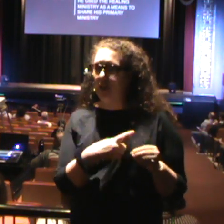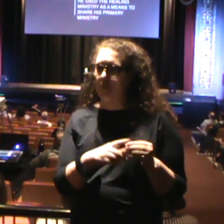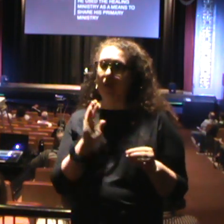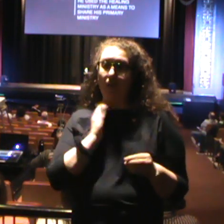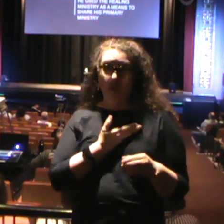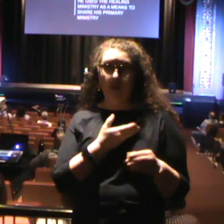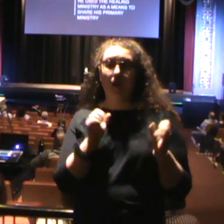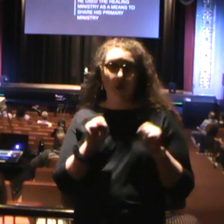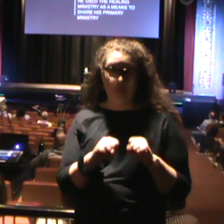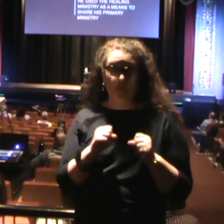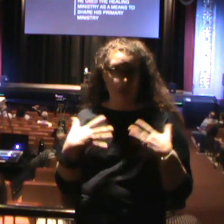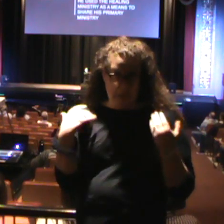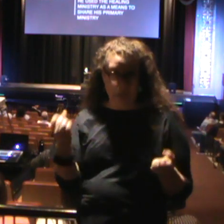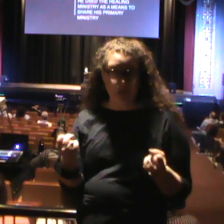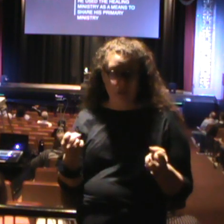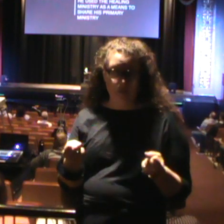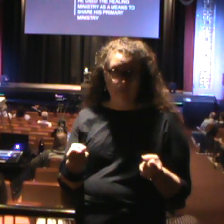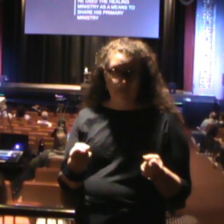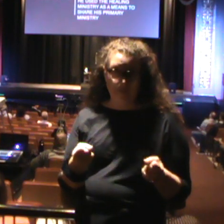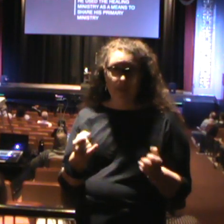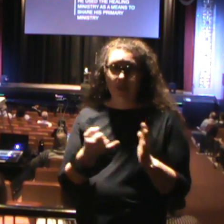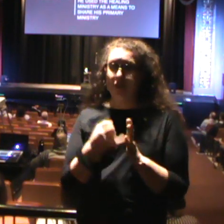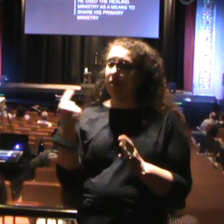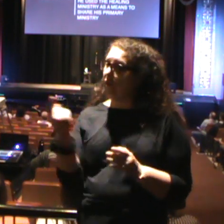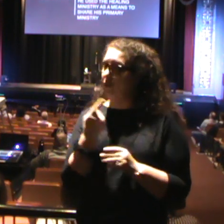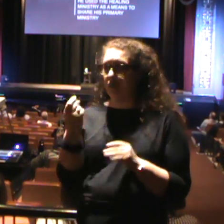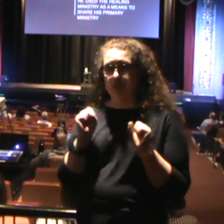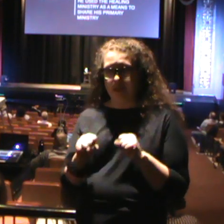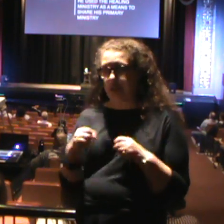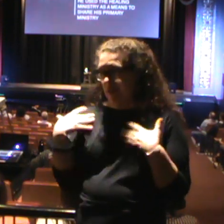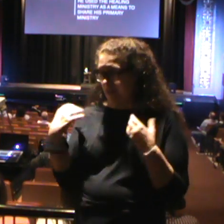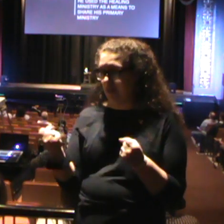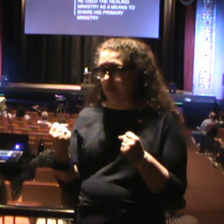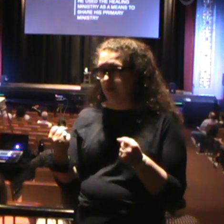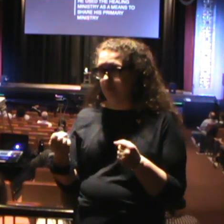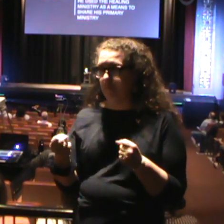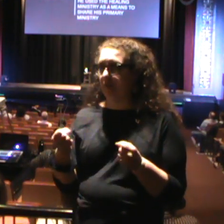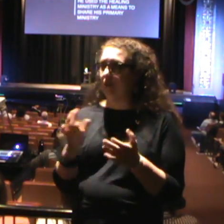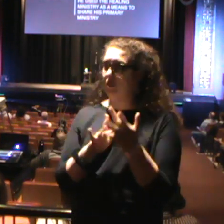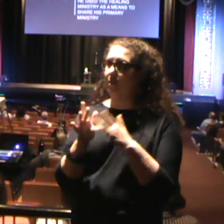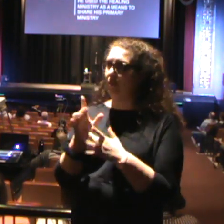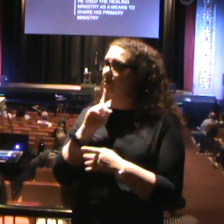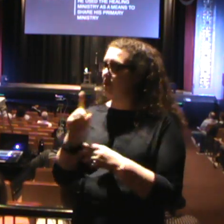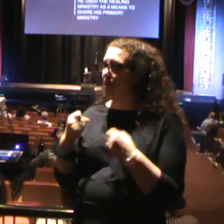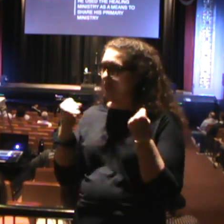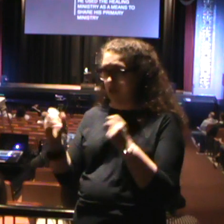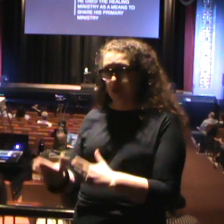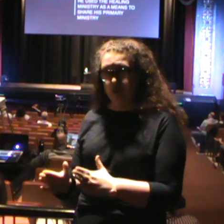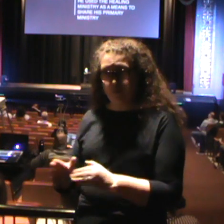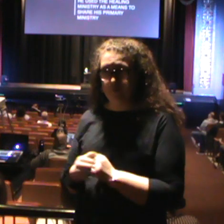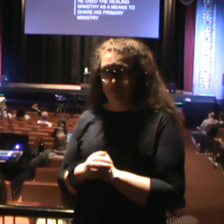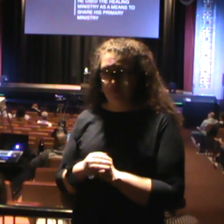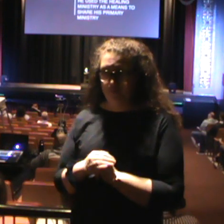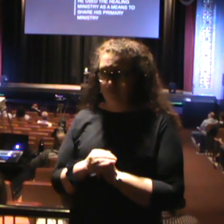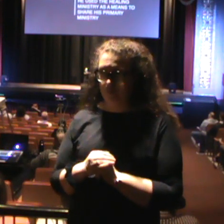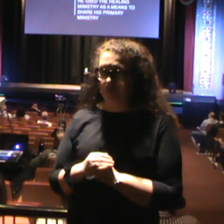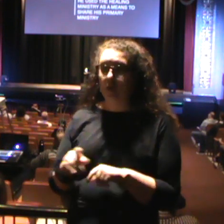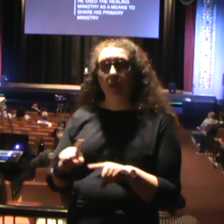about our ability to heal. Jesus is the only one who can heal. He's the healer. But we learned that